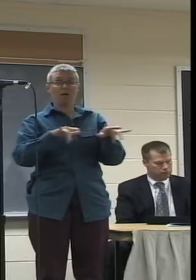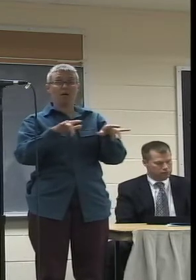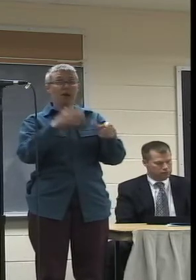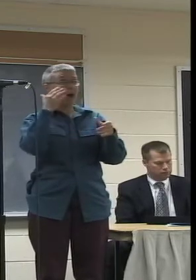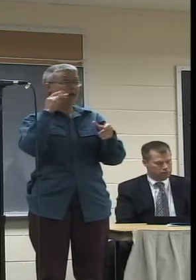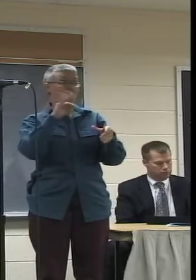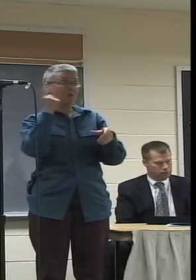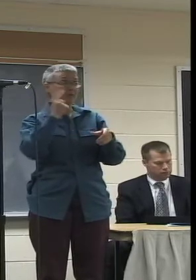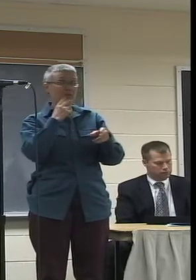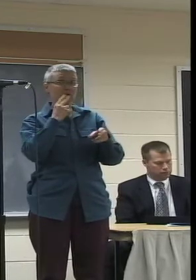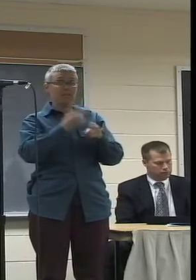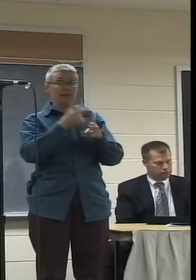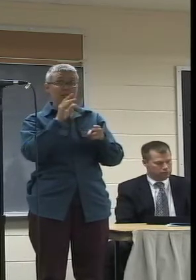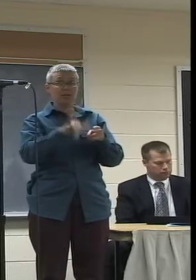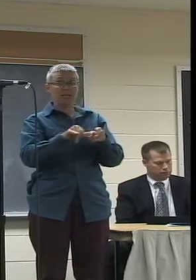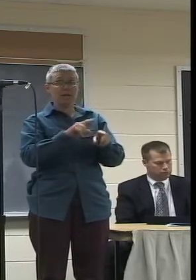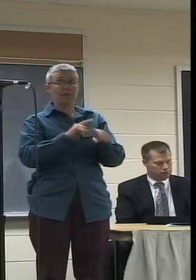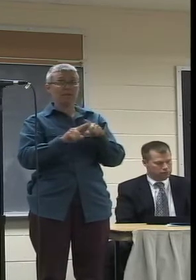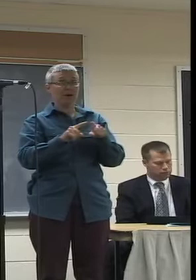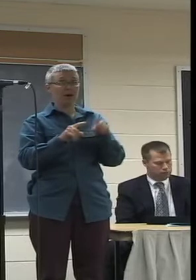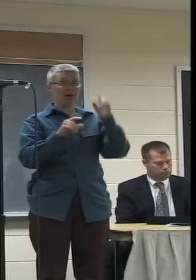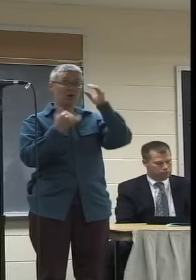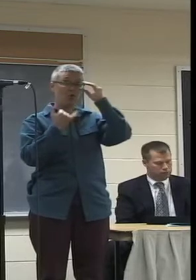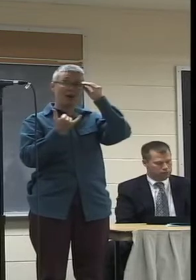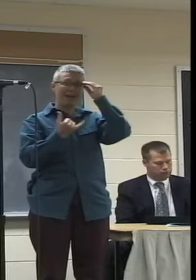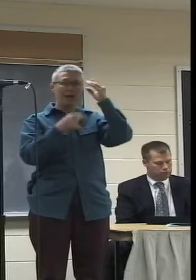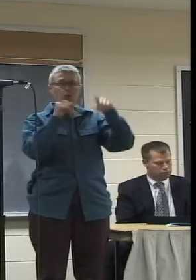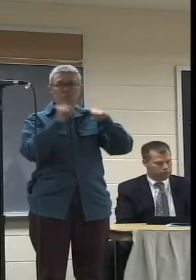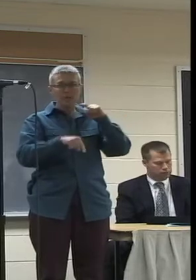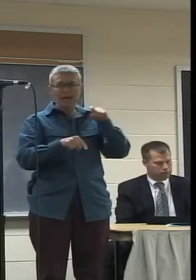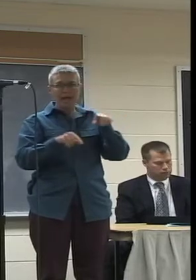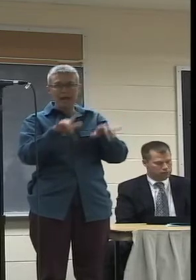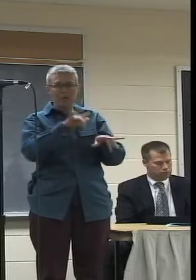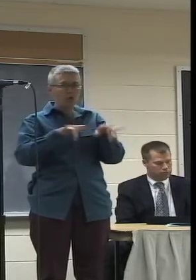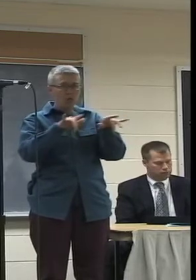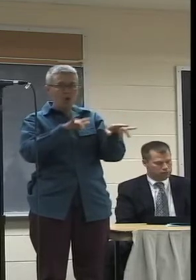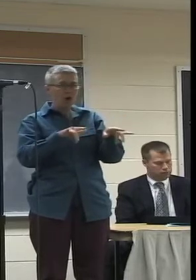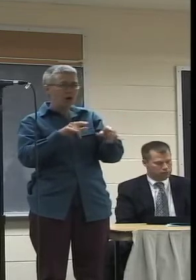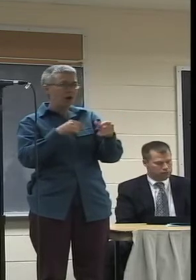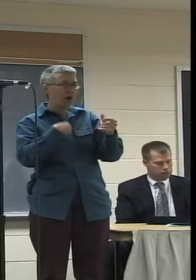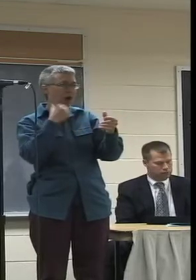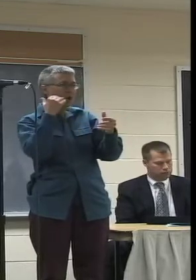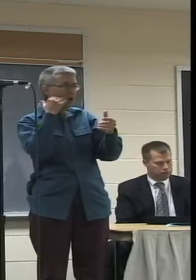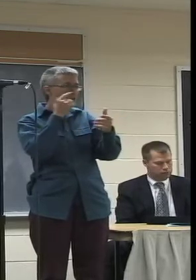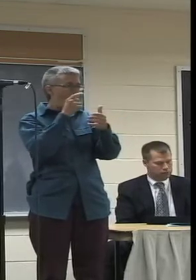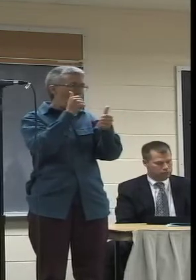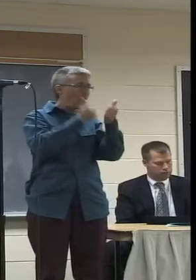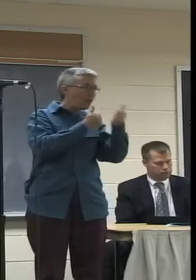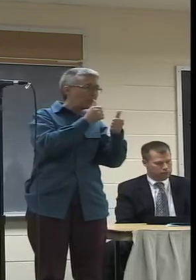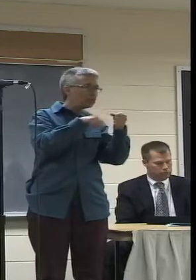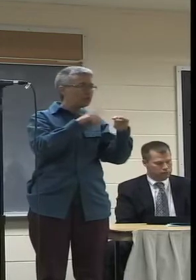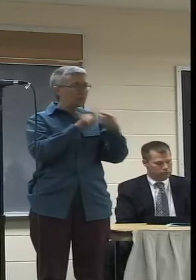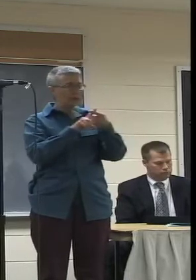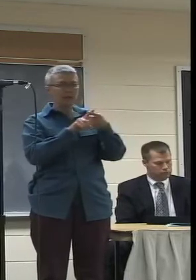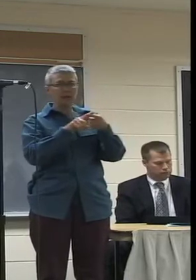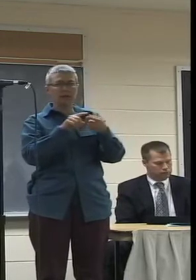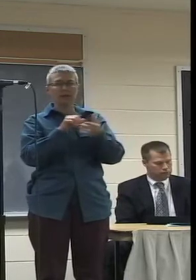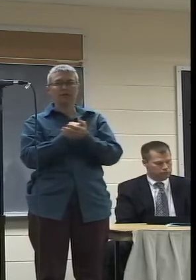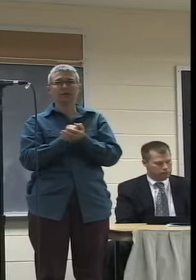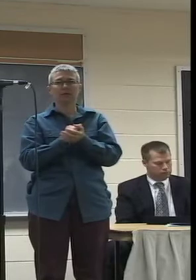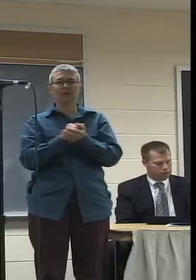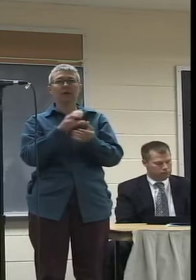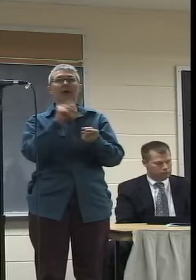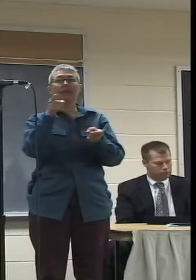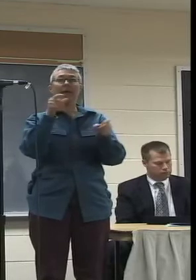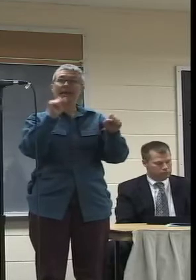been mentioned tonight. But right now, you can't schedule recordings the way it is. And they'll know which ones are